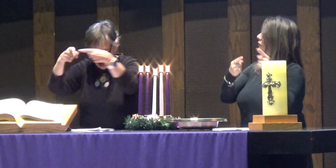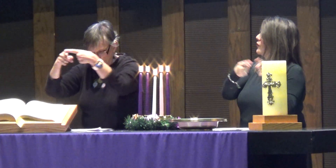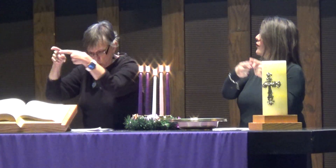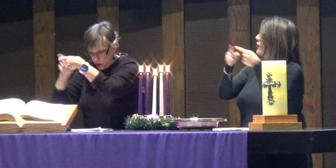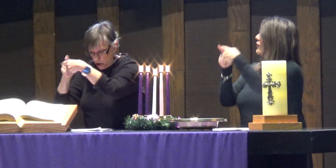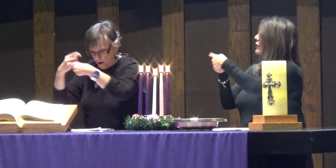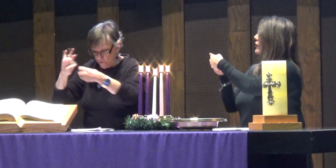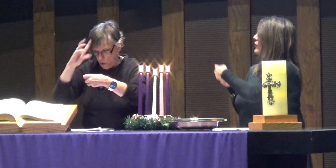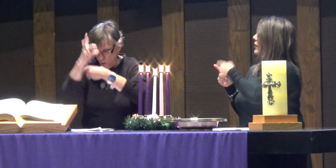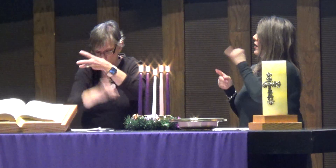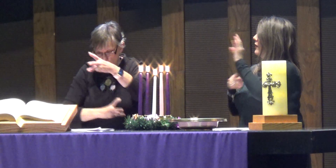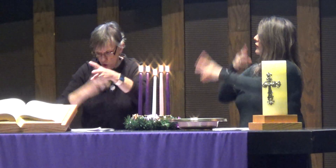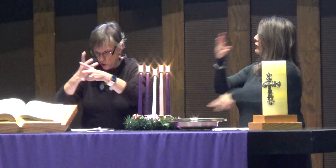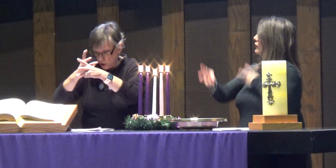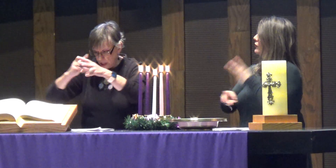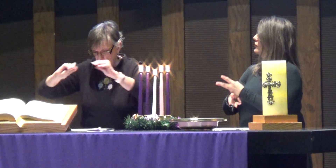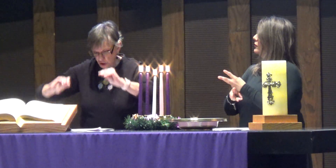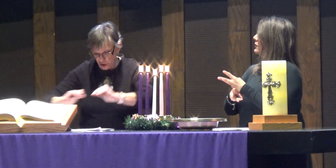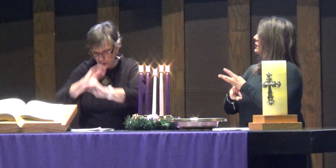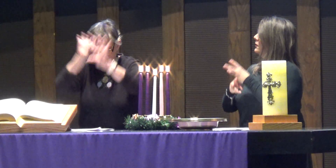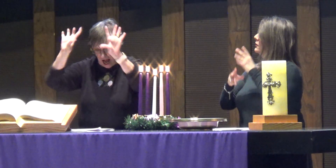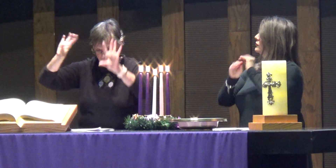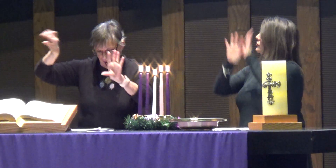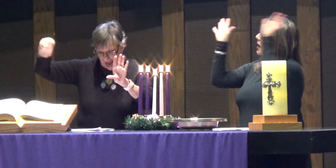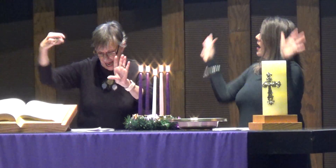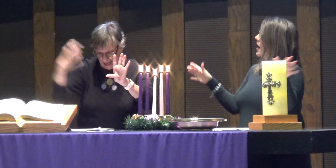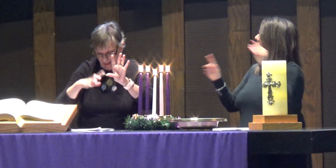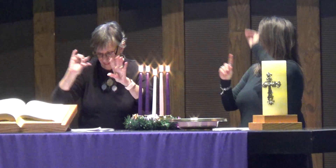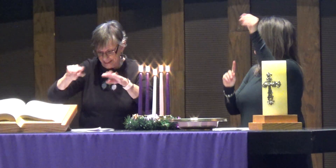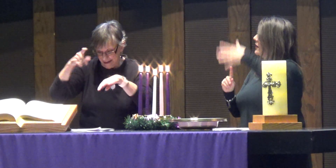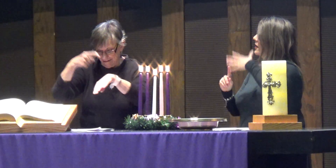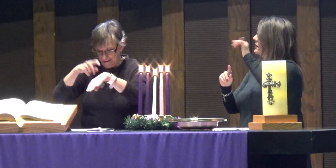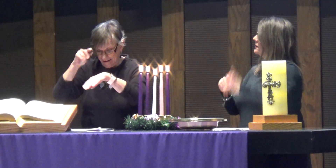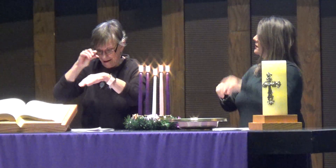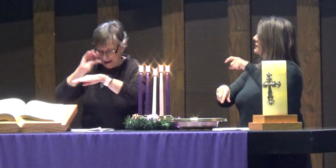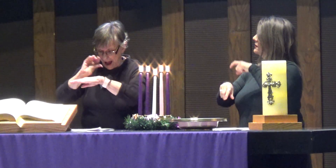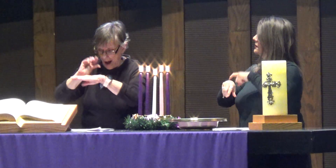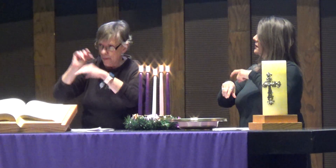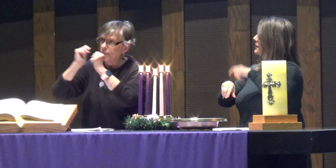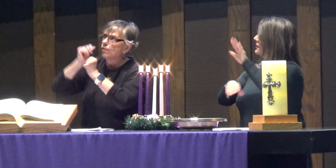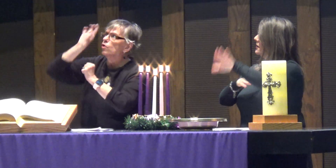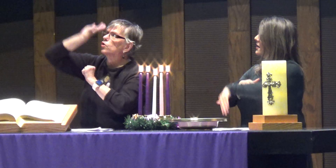In every corner of the world, shine this night with your peace.